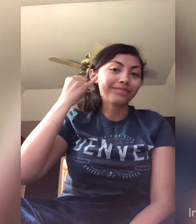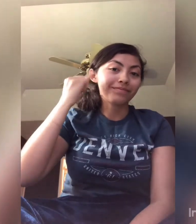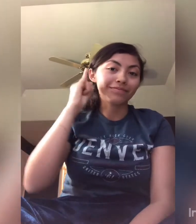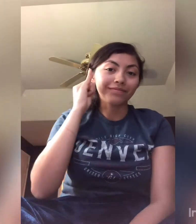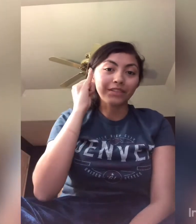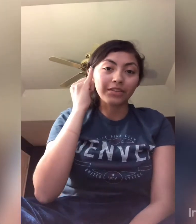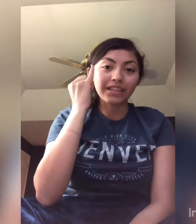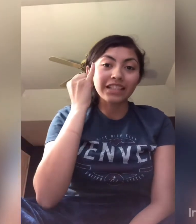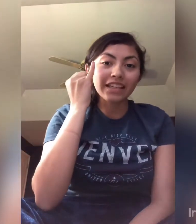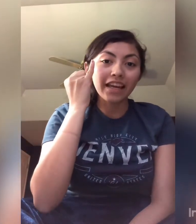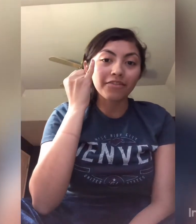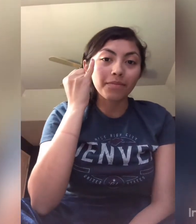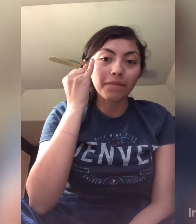Draw that J, remember?